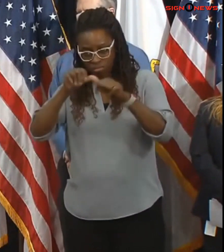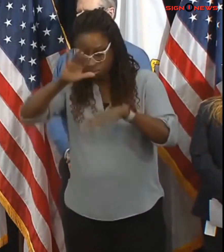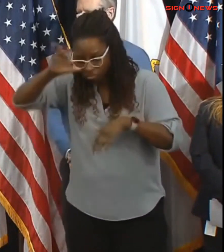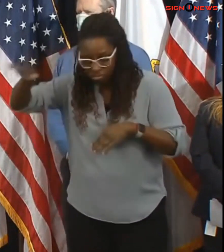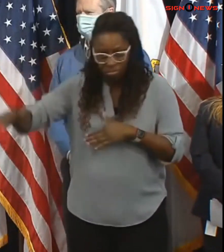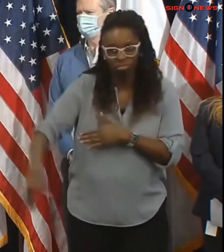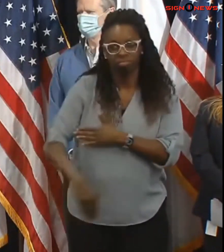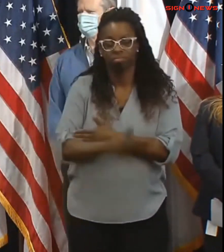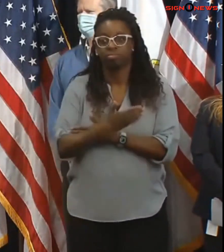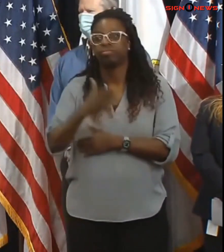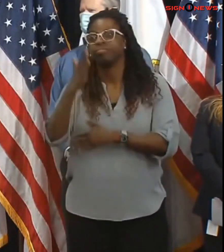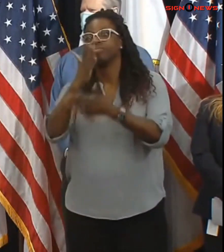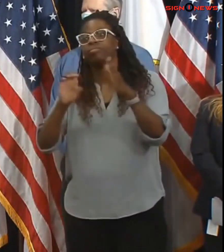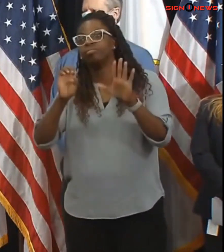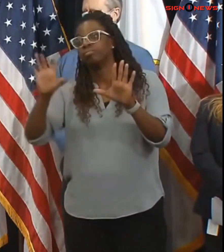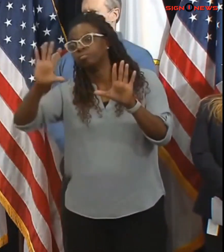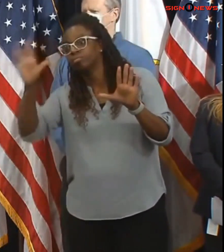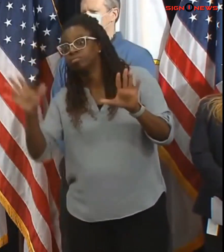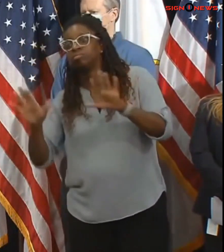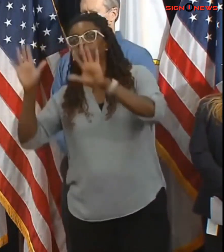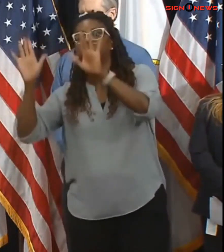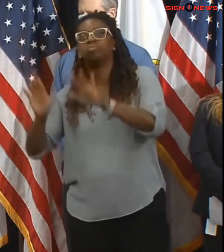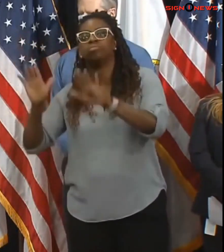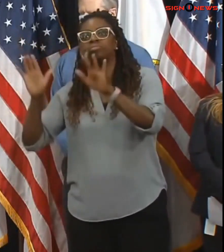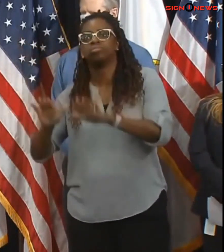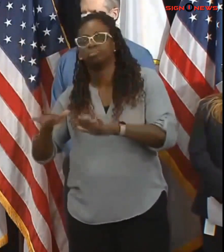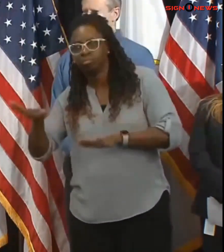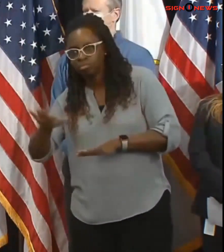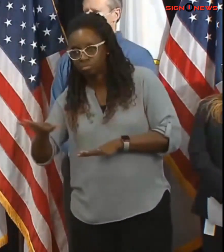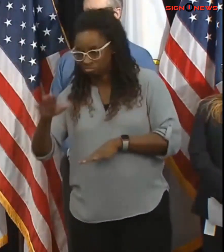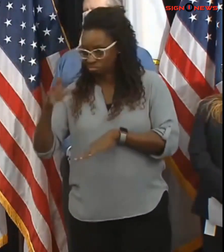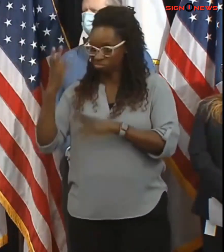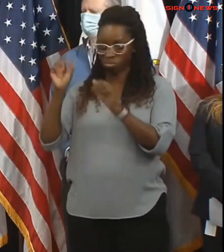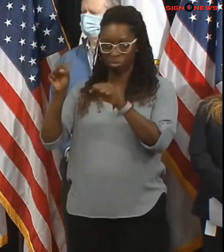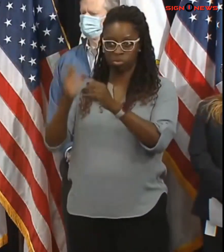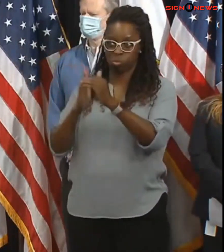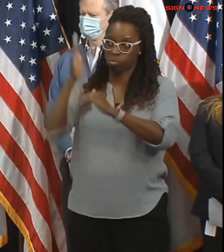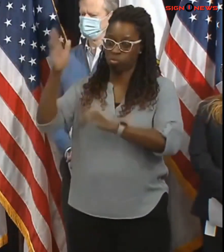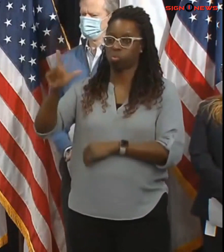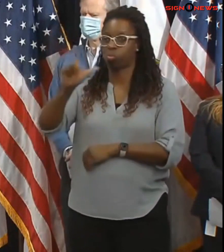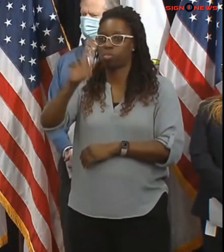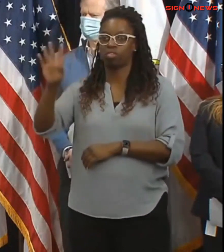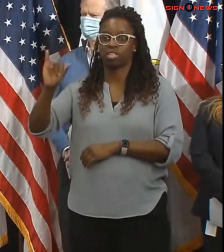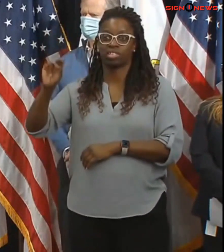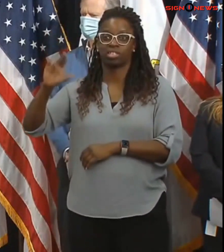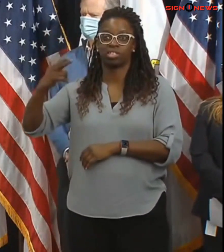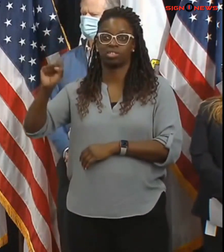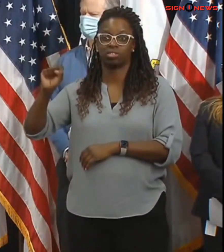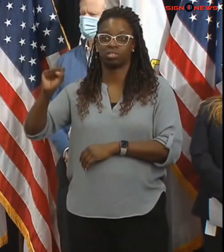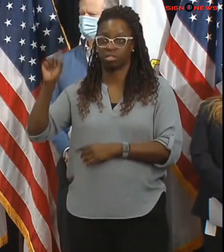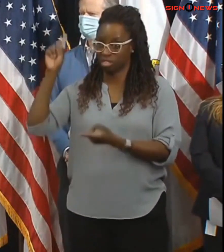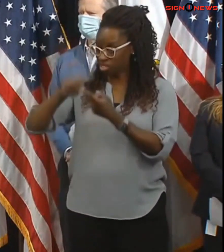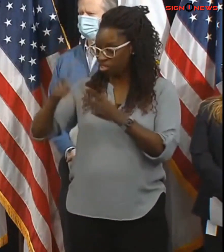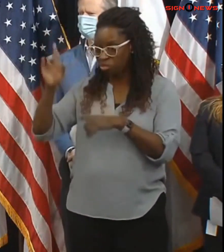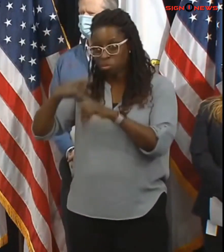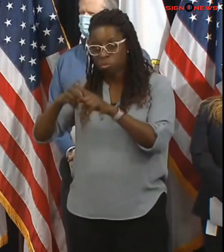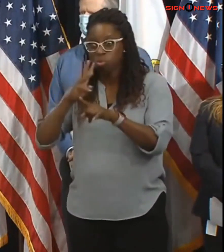range of upwards of 24 inches and coastal areas may have mild to moderate flooding due to the high tide late on saturday